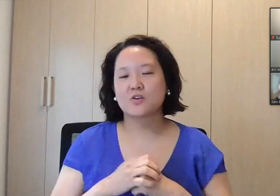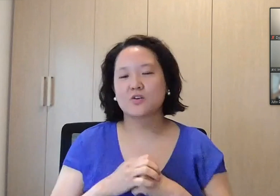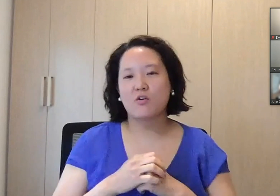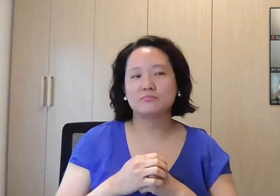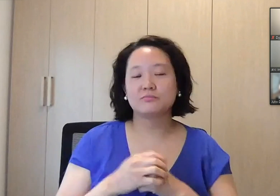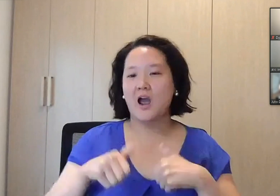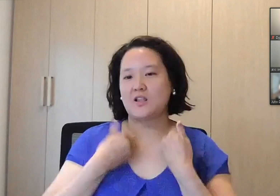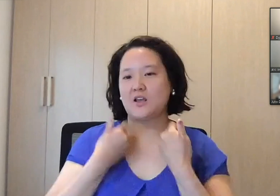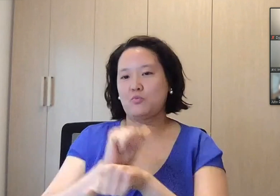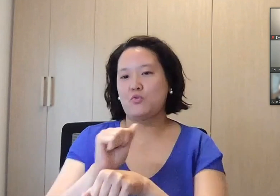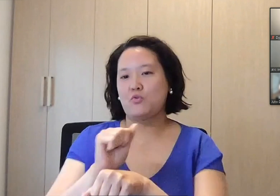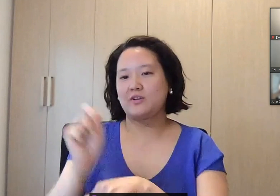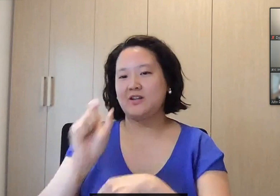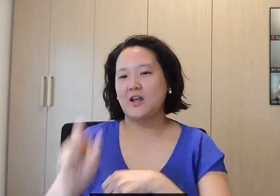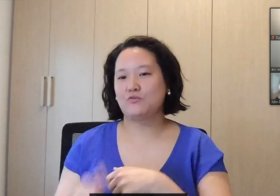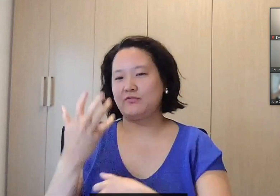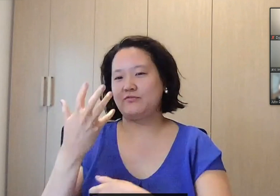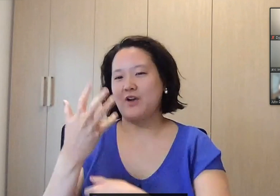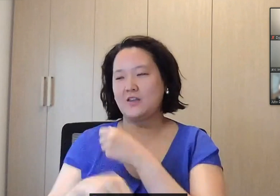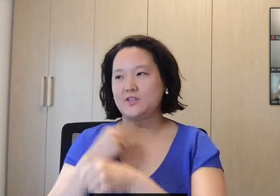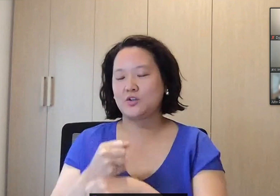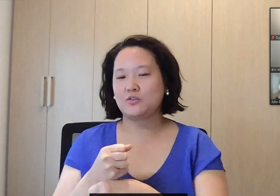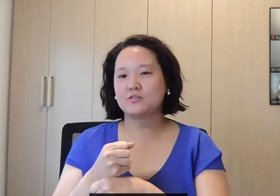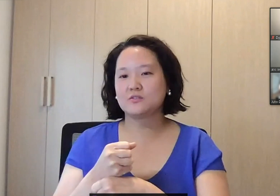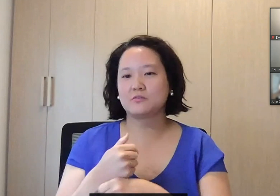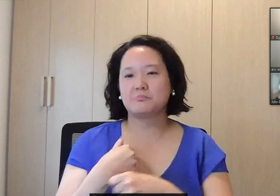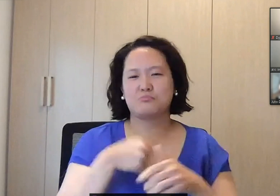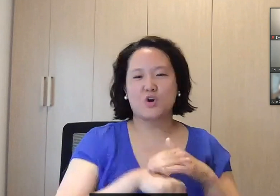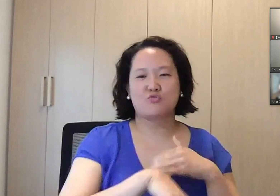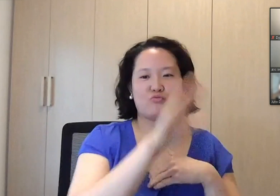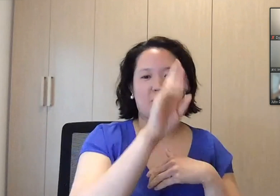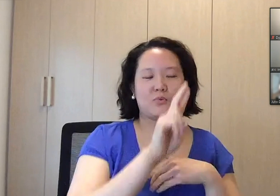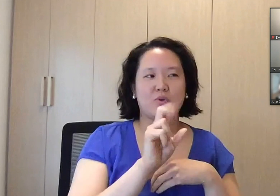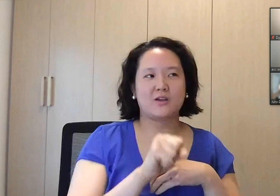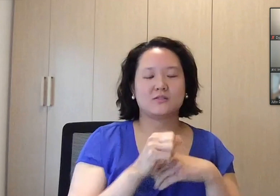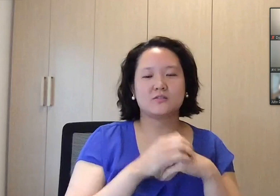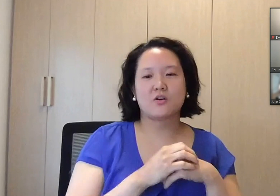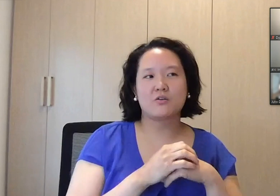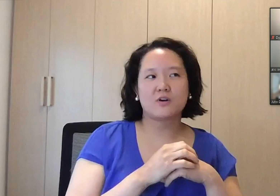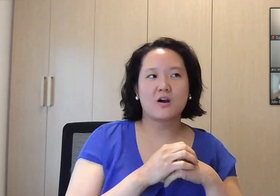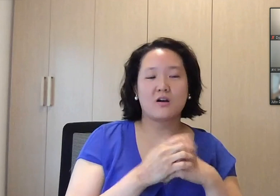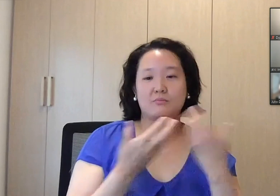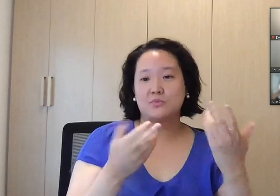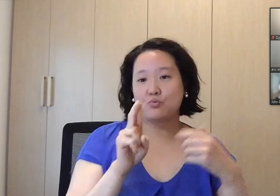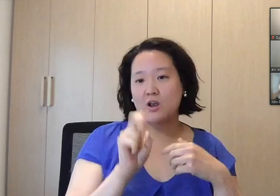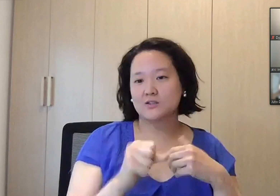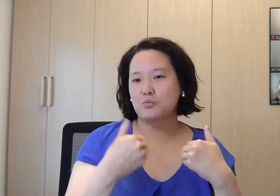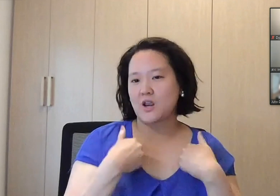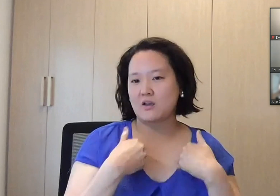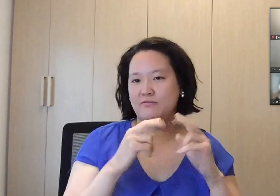And I lived between two countries, the U S and Italy, and I worked and lived in Italy for five years, but I was born and raised in the U S